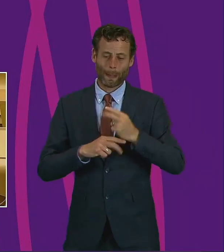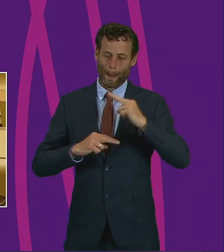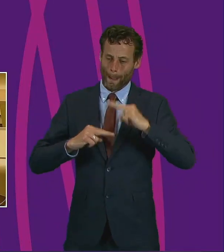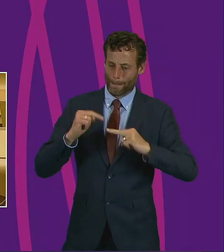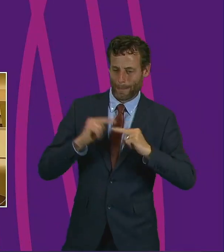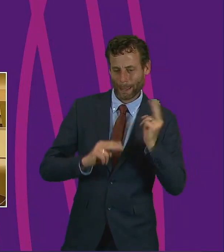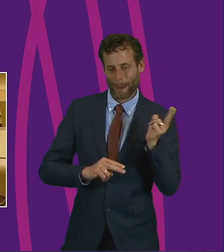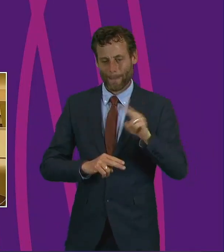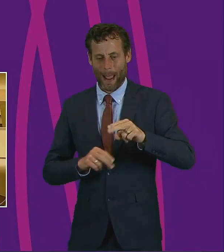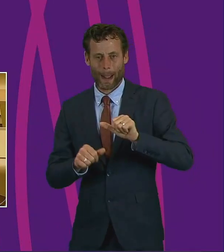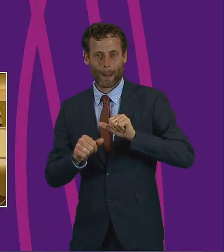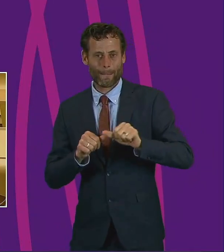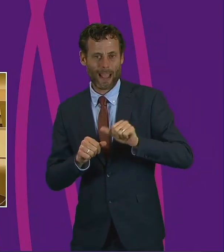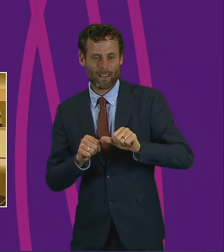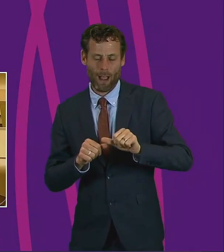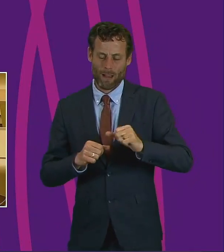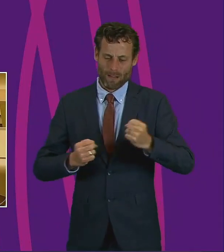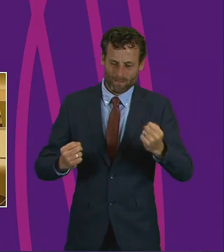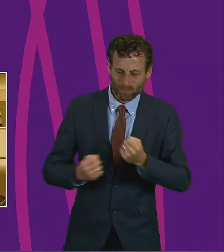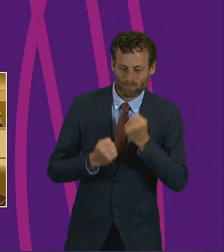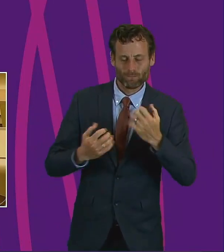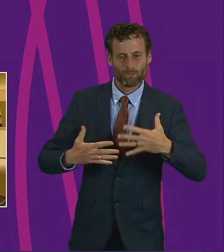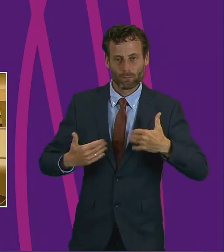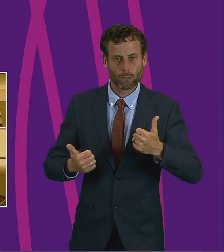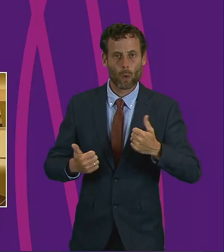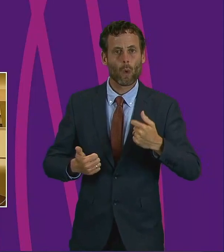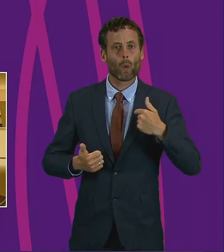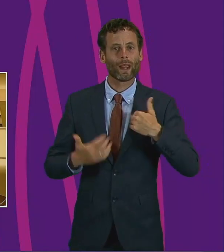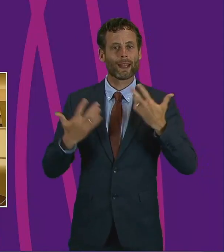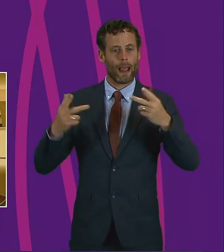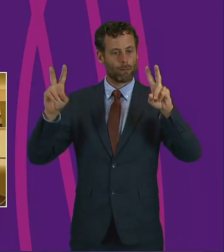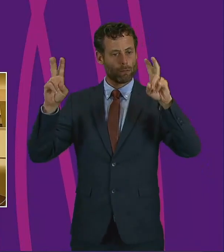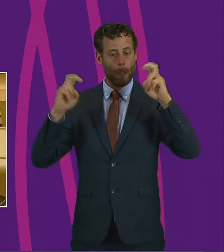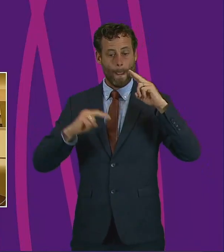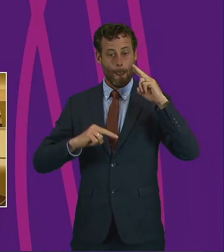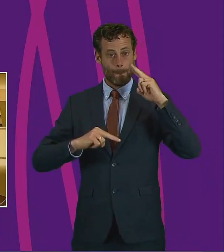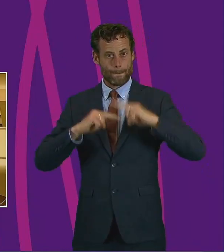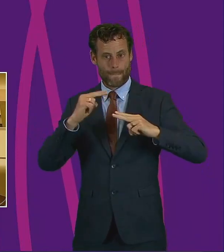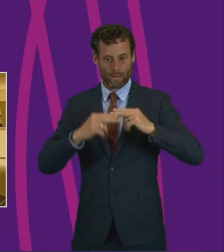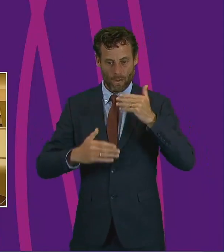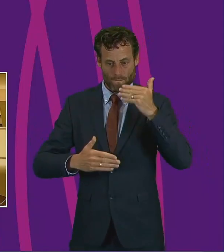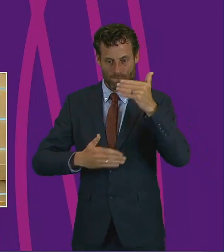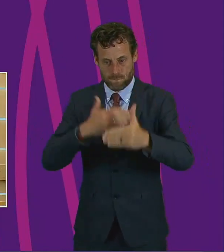challenged us to build forwards better and I think that's something that we can all support. Thank you.